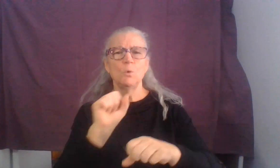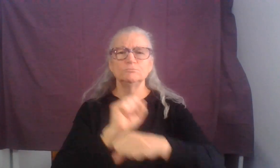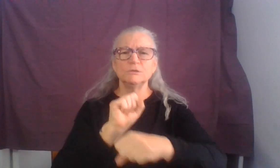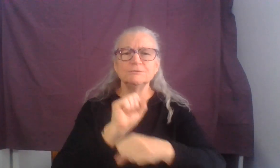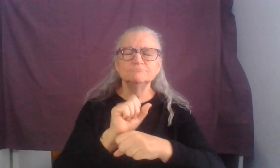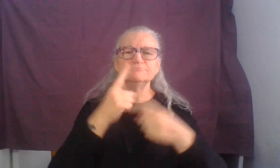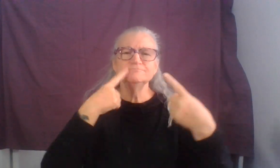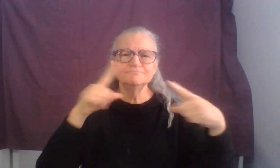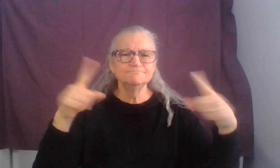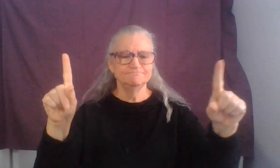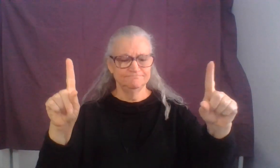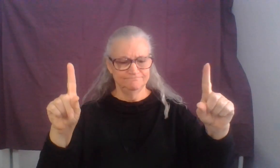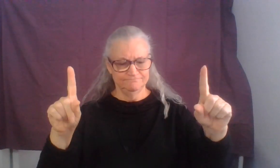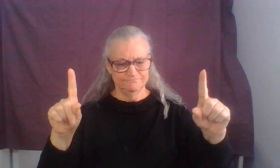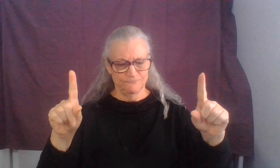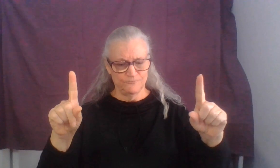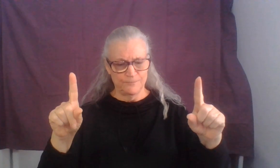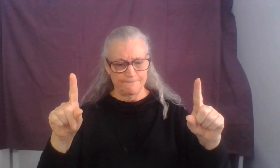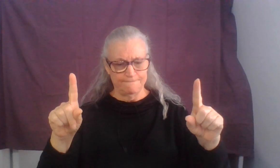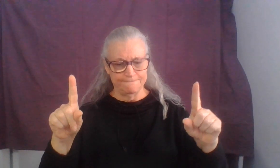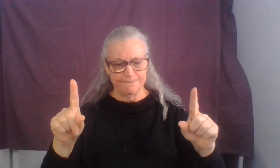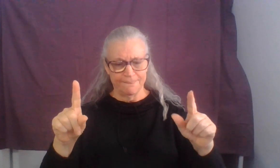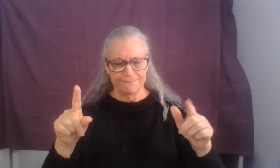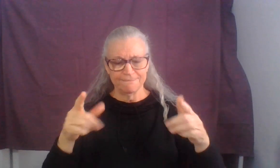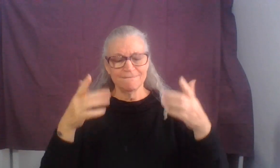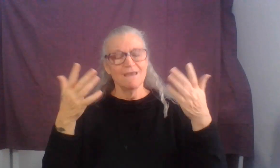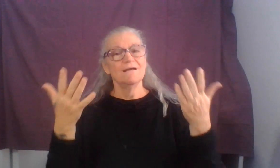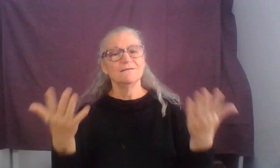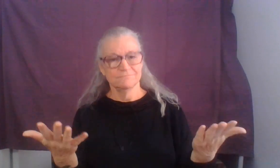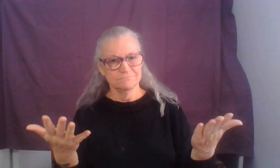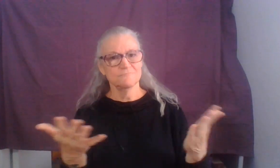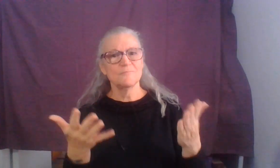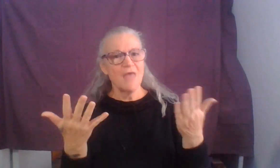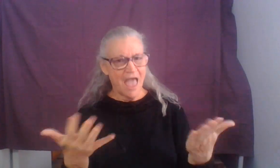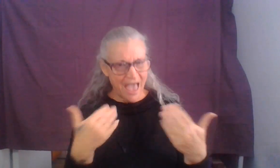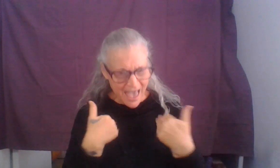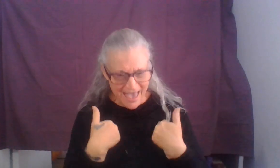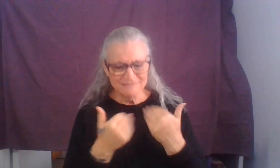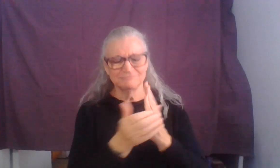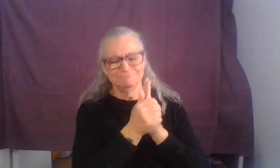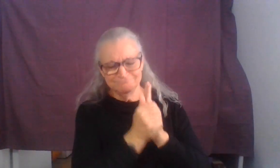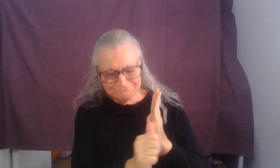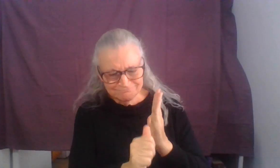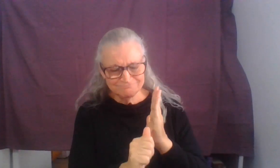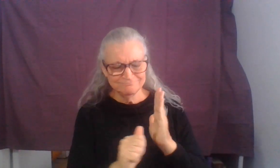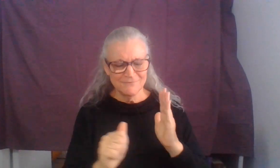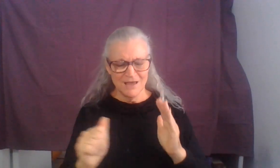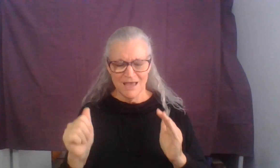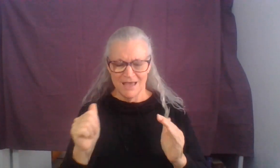then, of healing, assistance, administration, and varieties of tongue.